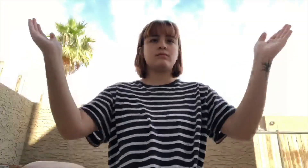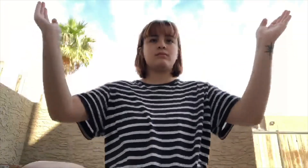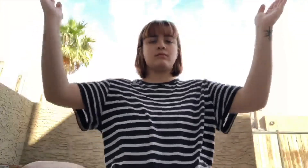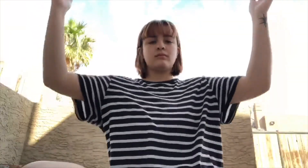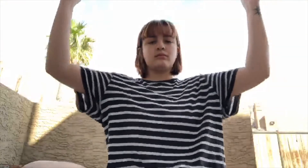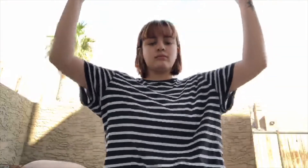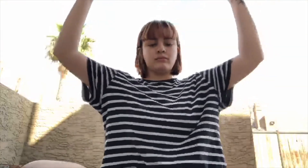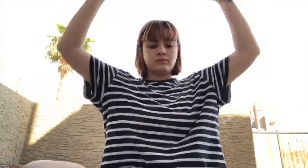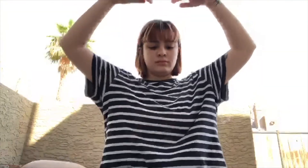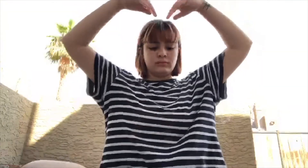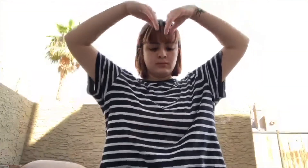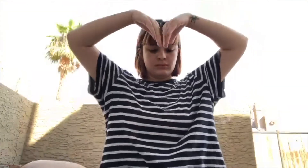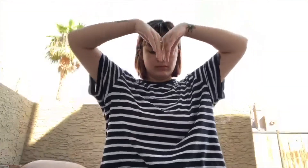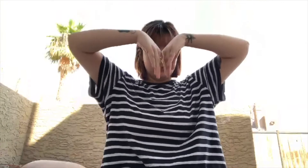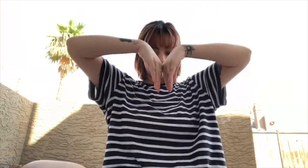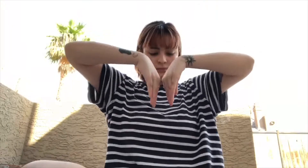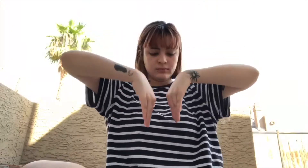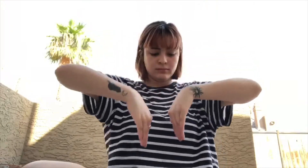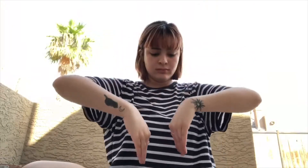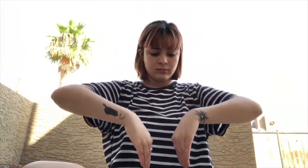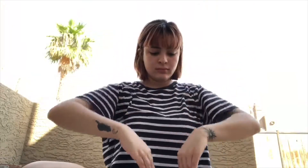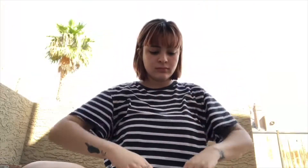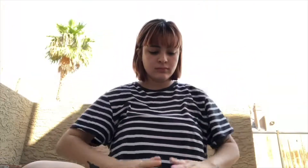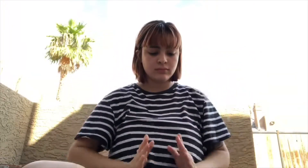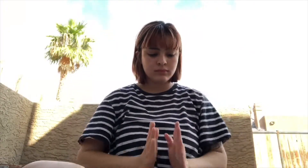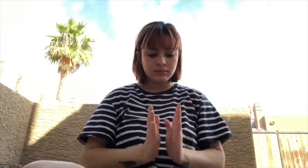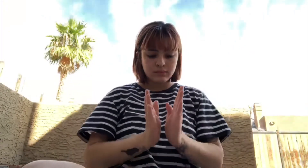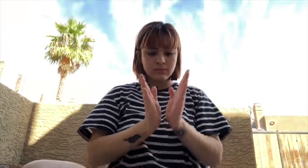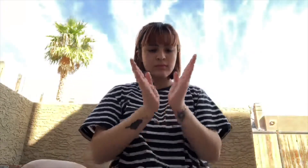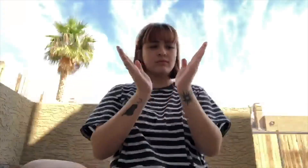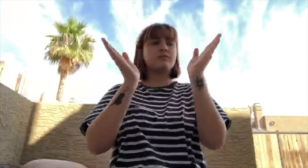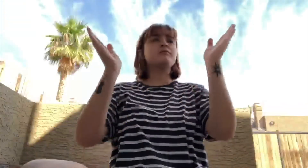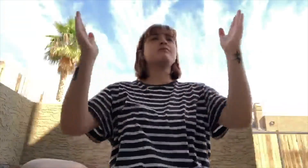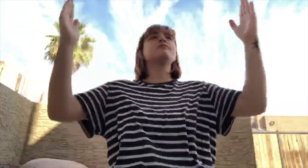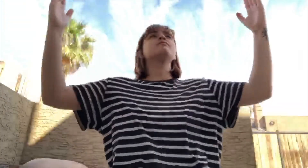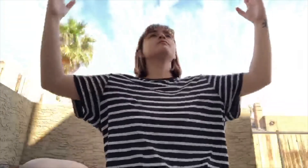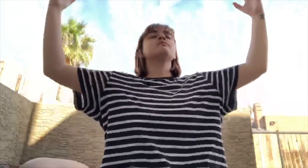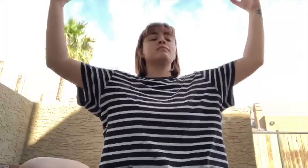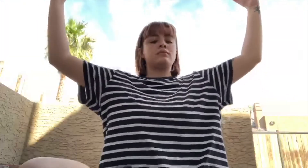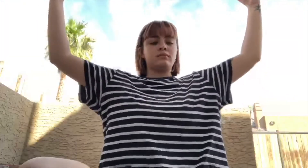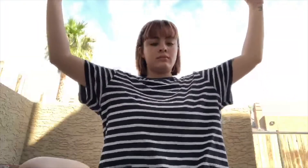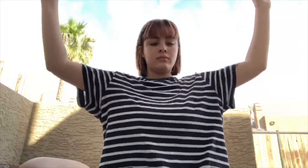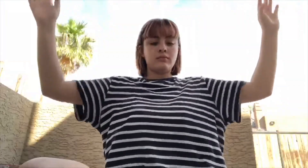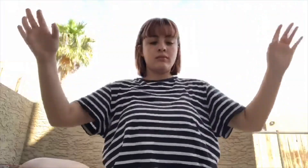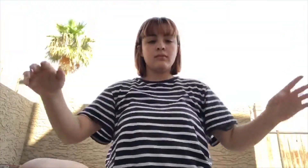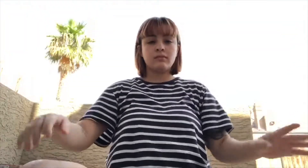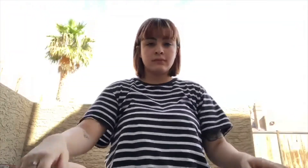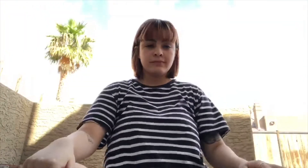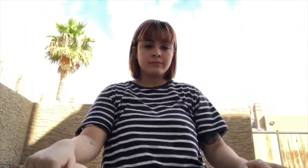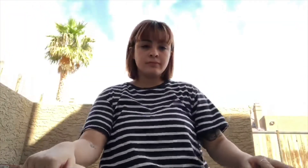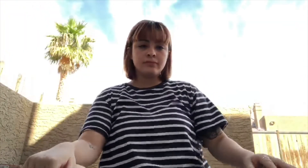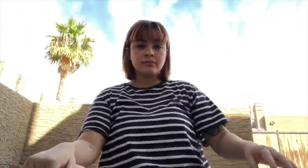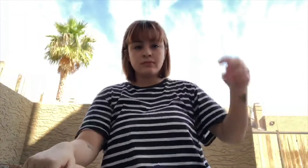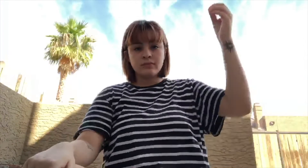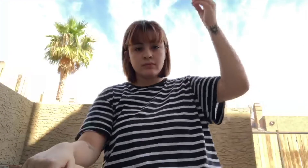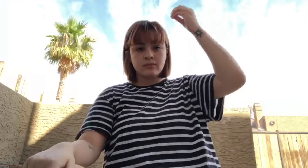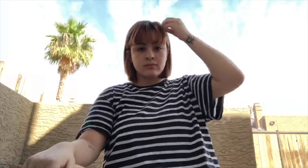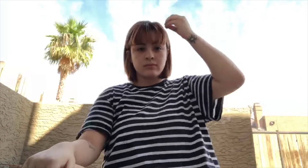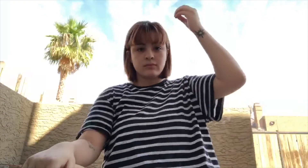more alive more nourished maybe stop to feed a plant water or help that baby turtle find the